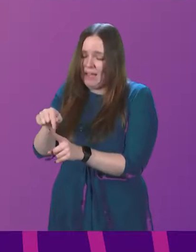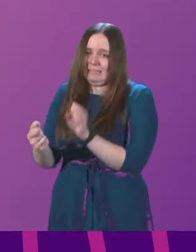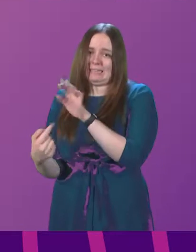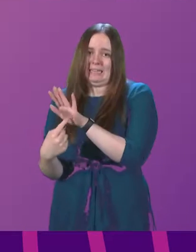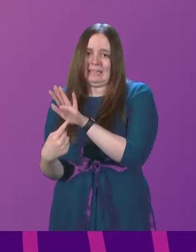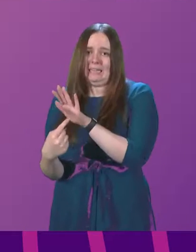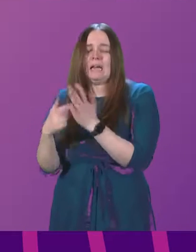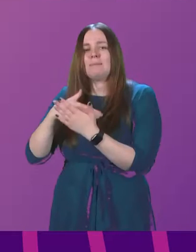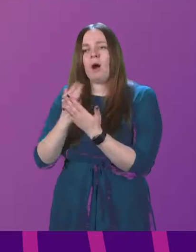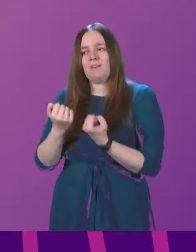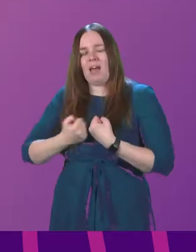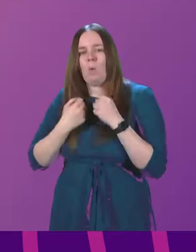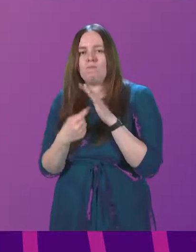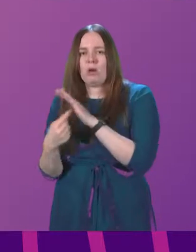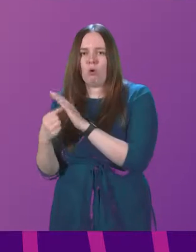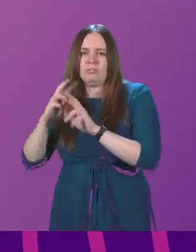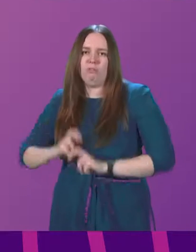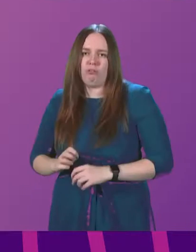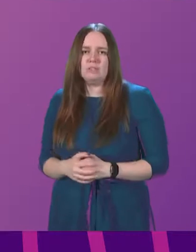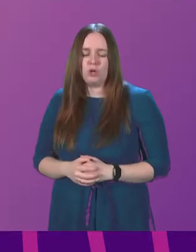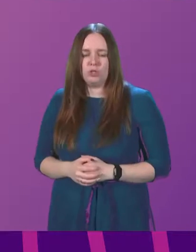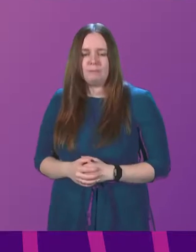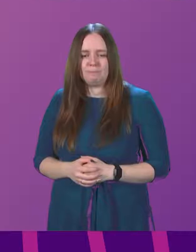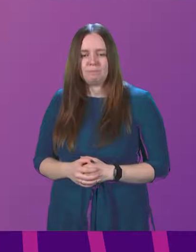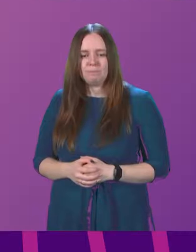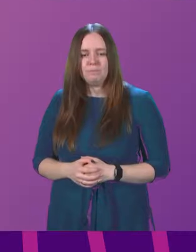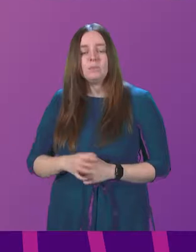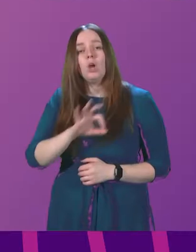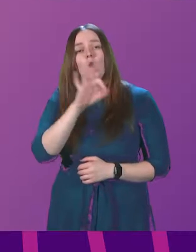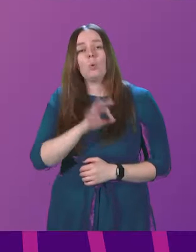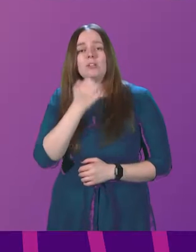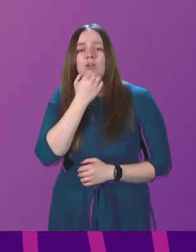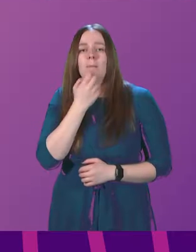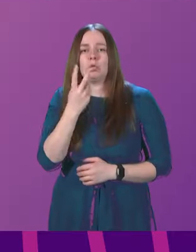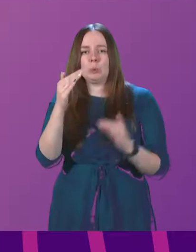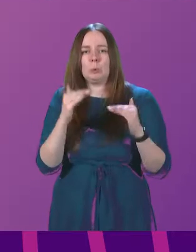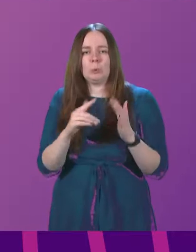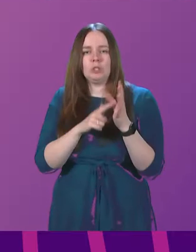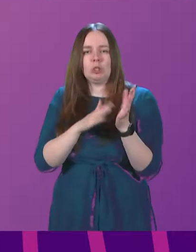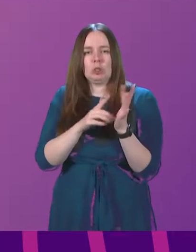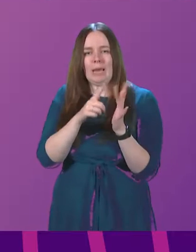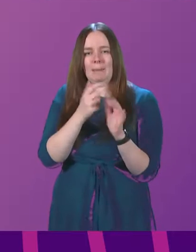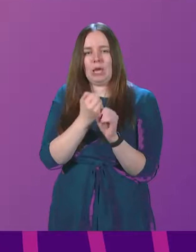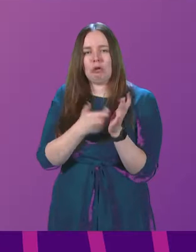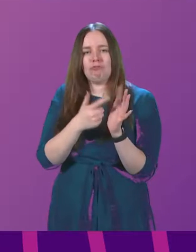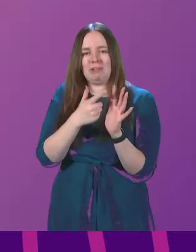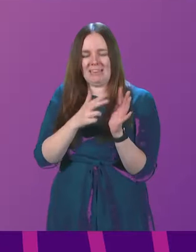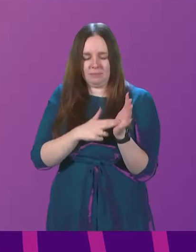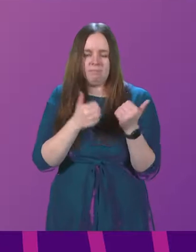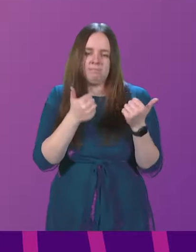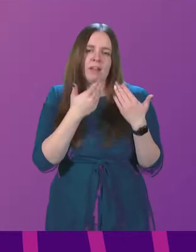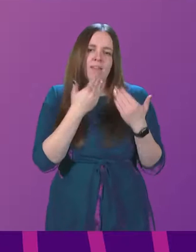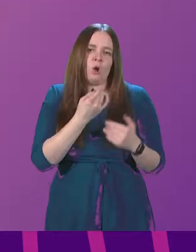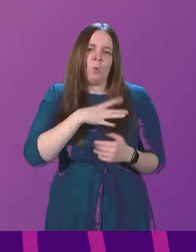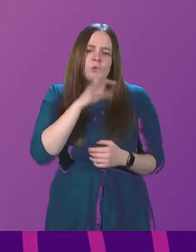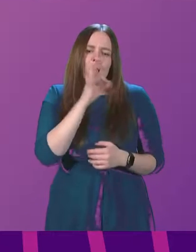as part of our priorities and research. Question number two, Jamie Green. Thank you. To ask the Scottish Government what